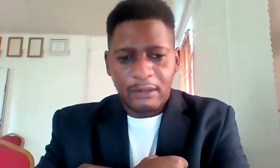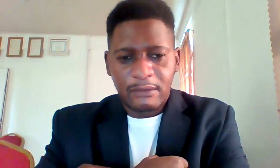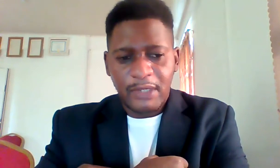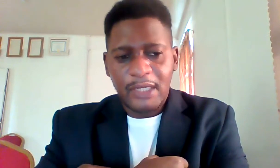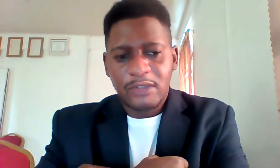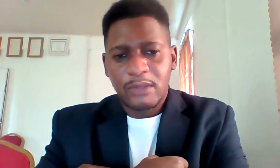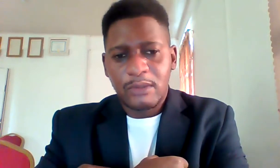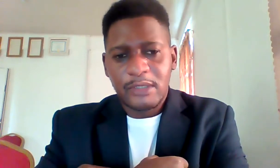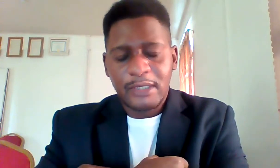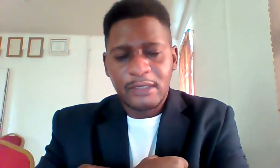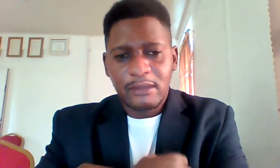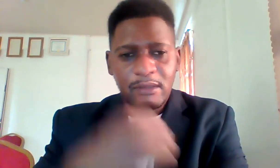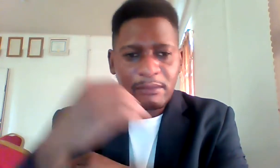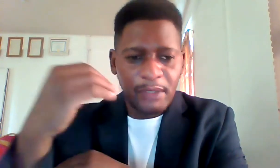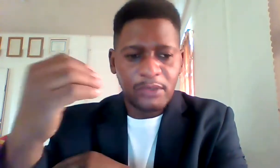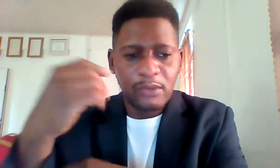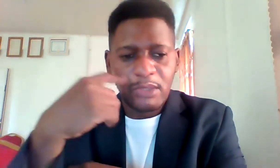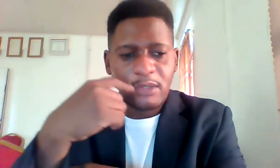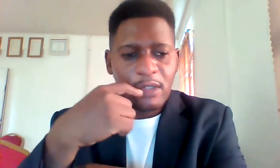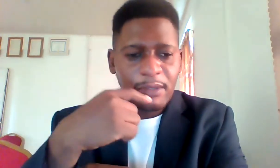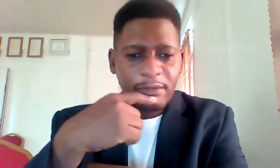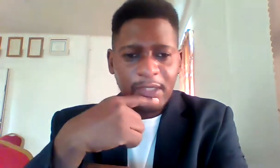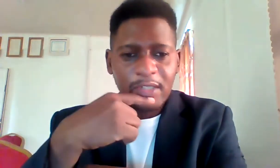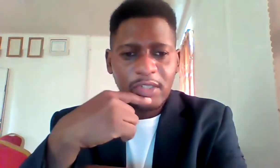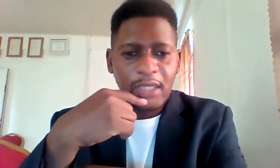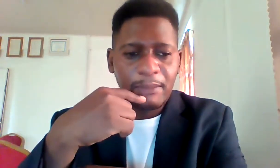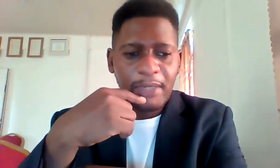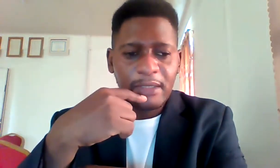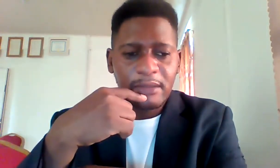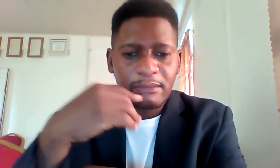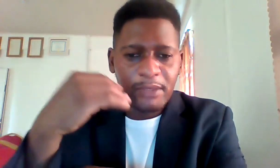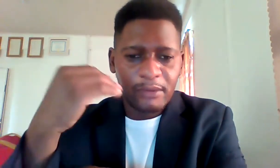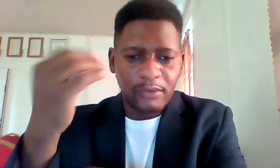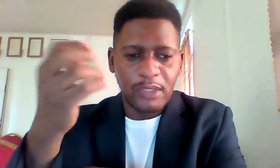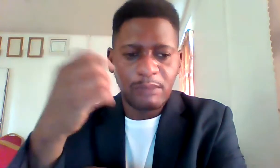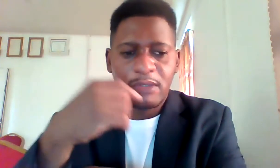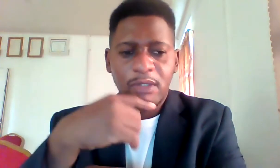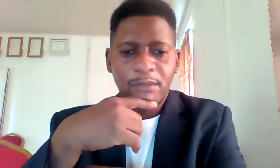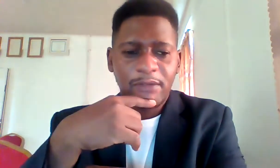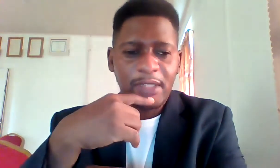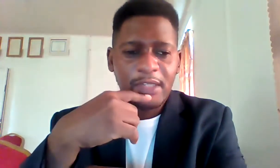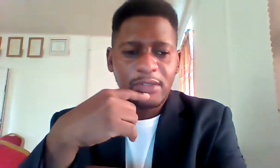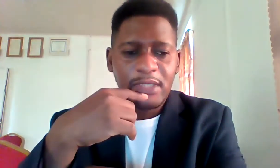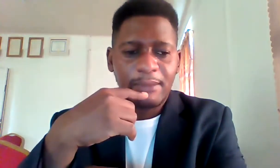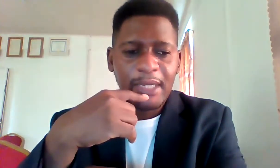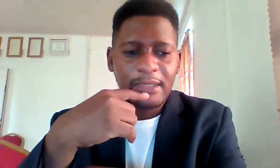financial goal setting pillar two we talk about financial game planning pillar three we talk about financial time lining